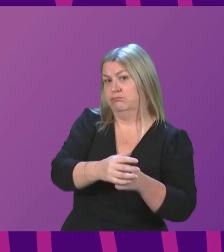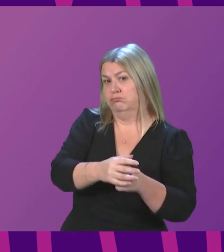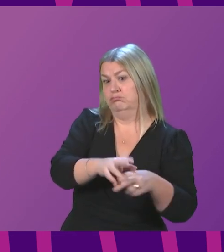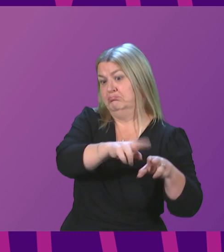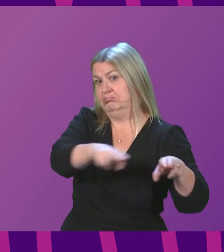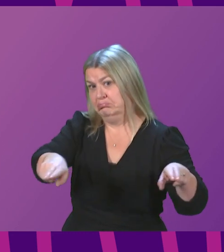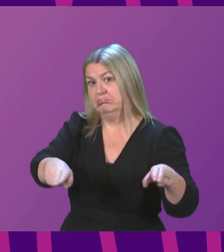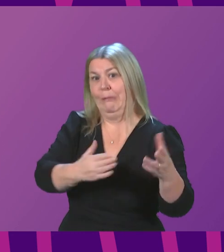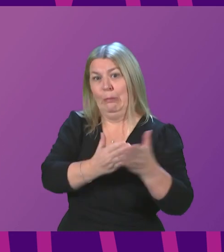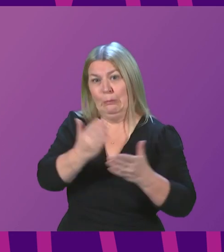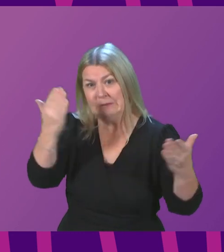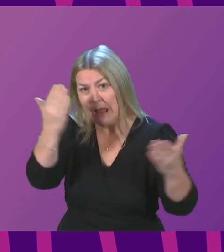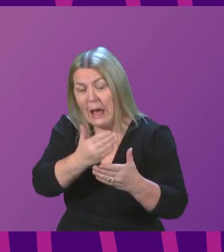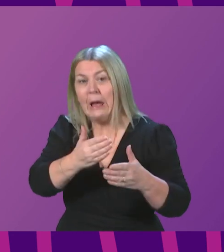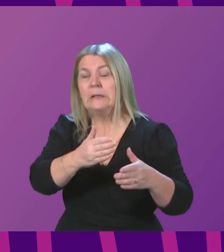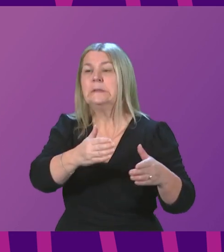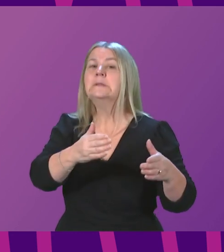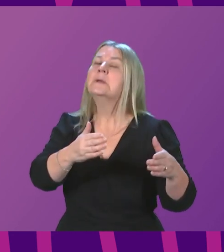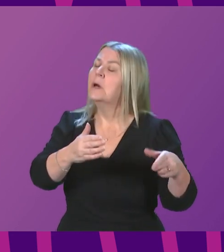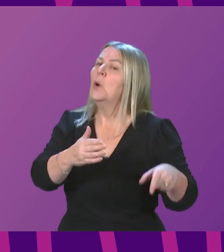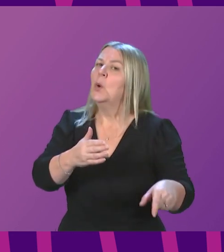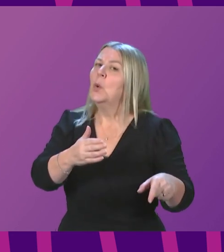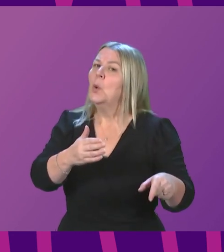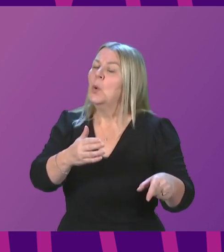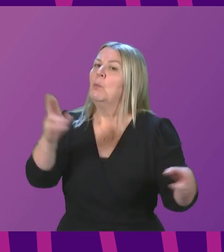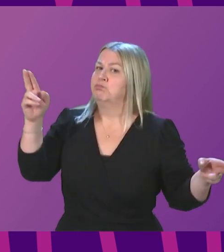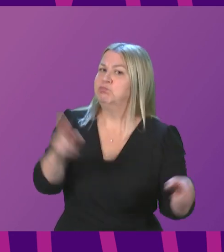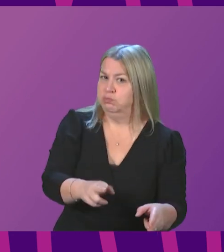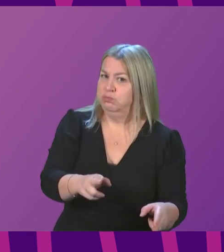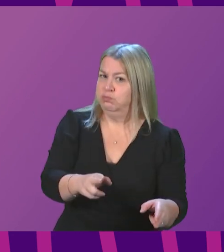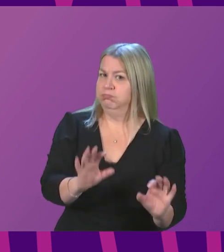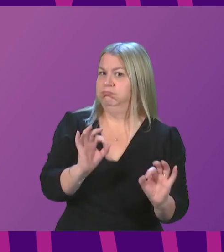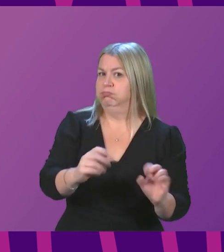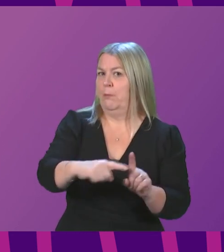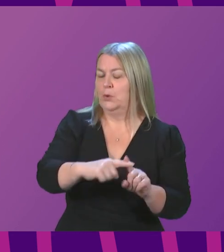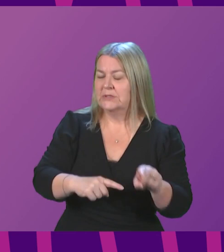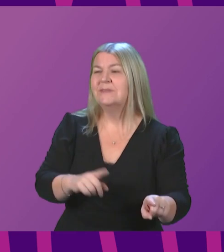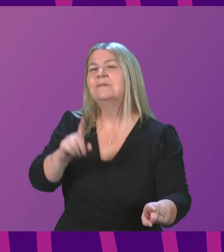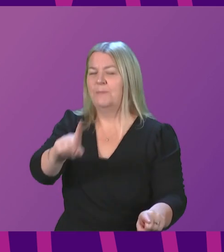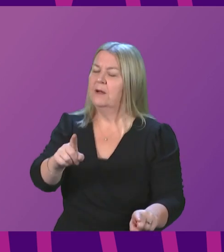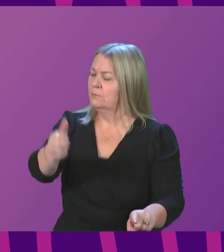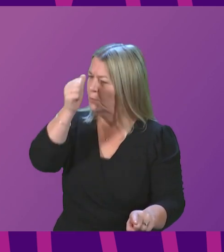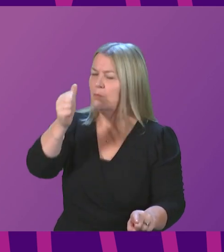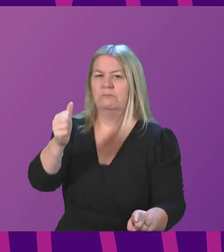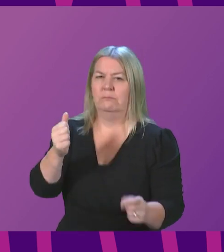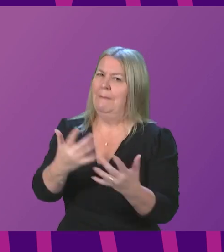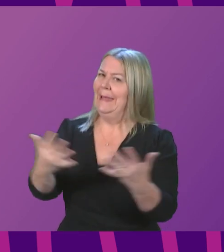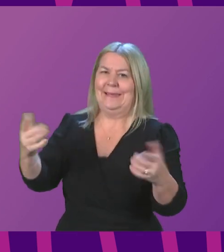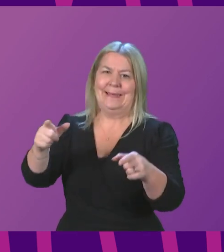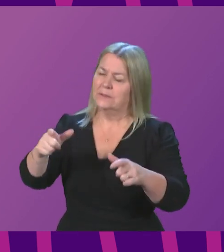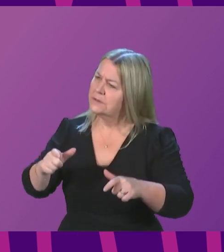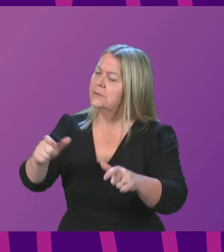Sarwar and I, had reduced markedly, and that is positive. But of course, many people are still at risk of homelessness and